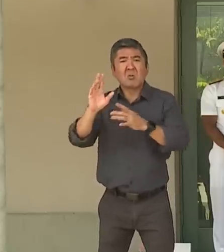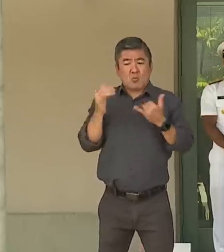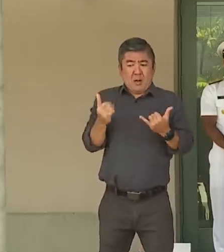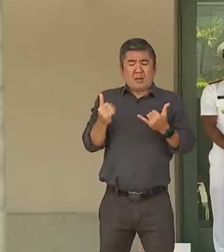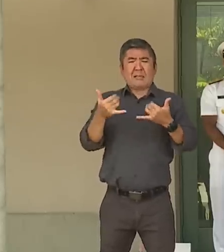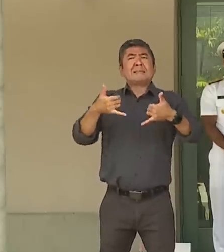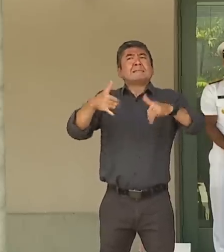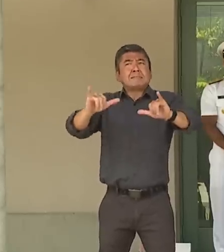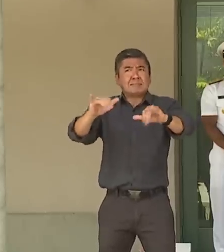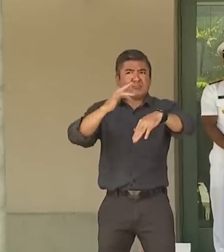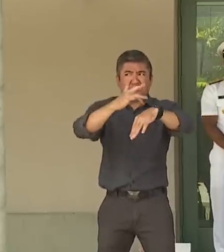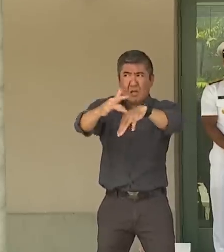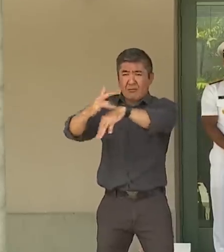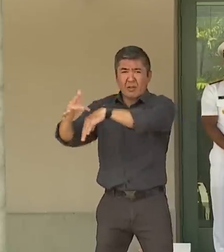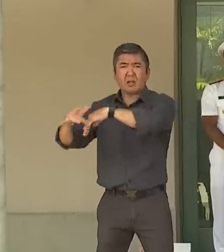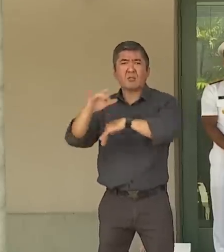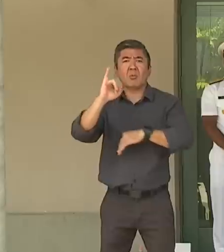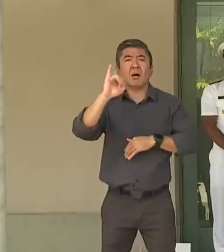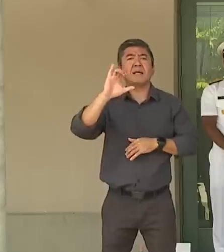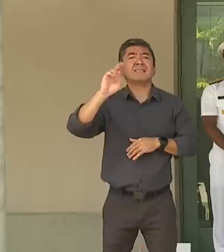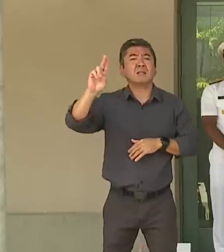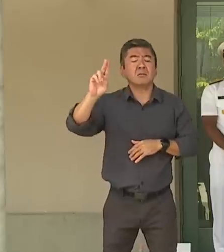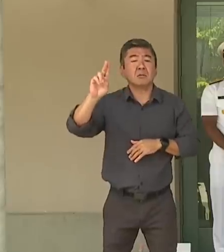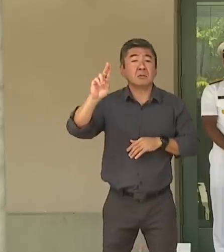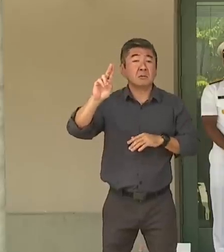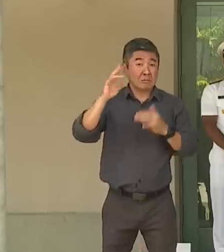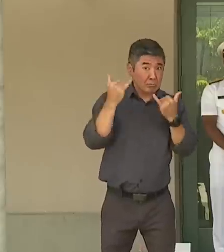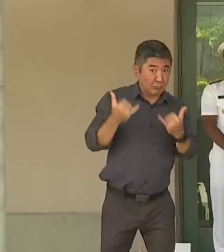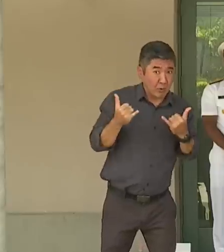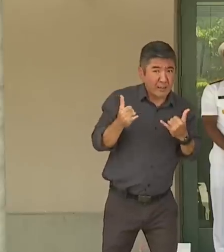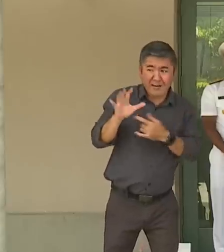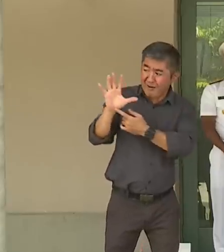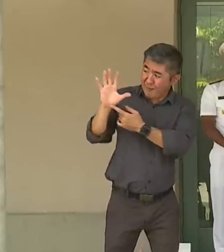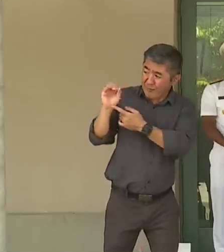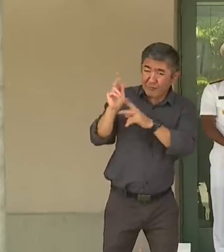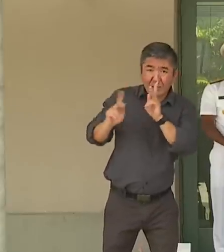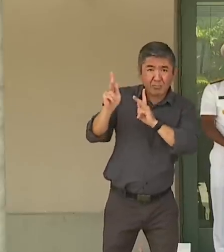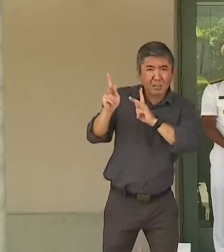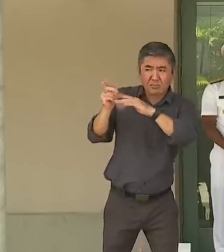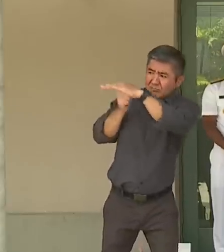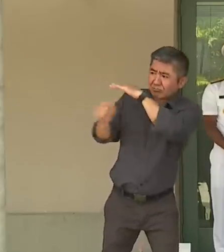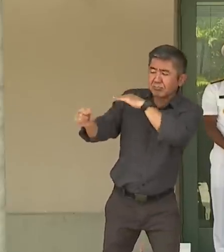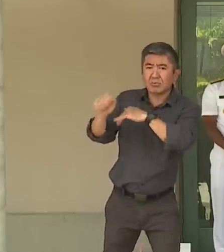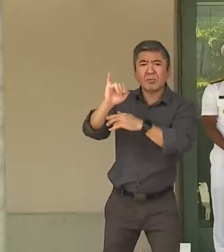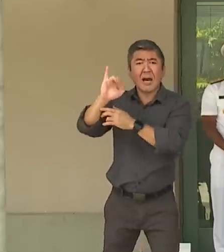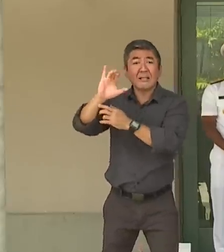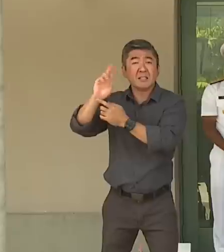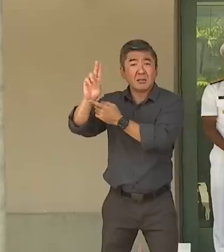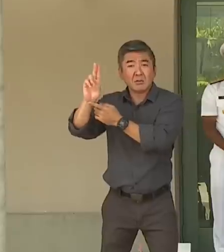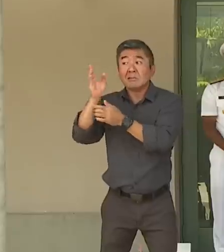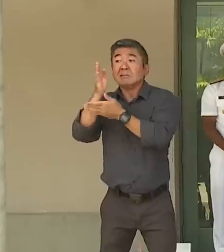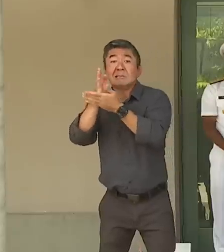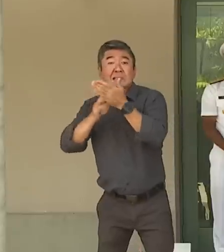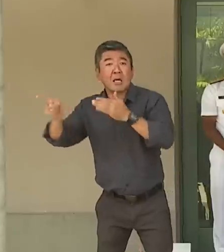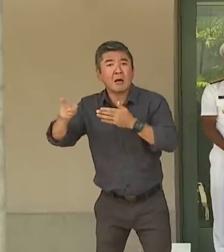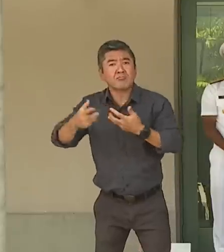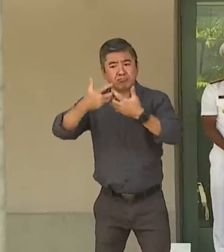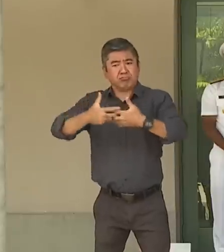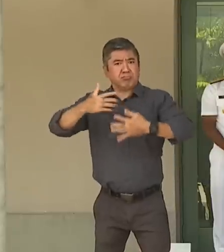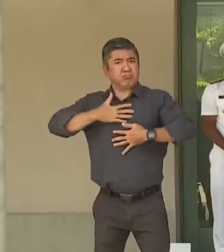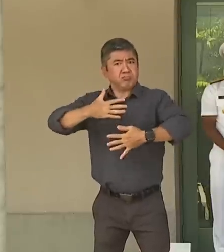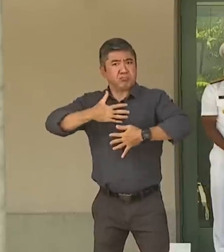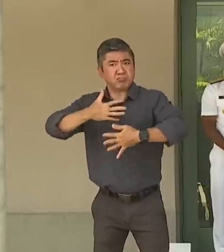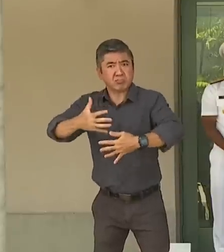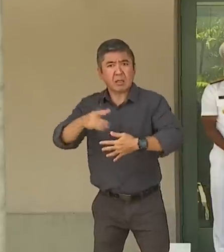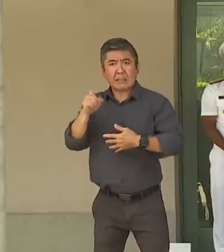care unit beds available in our state. But now 50 individuals are in the ICU, often requiring ventilation, requiring advanced medications,